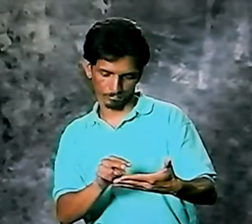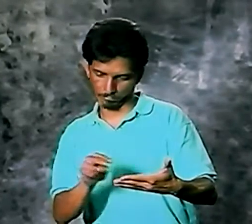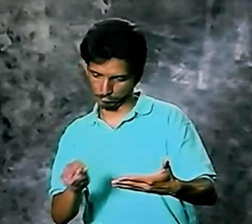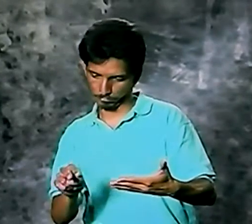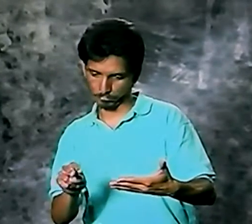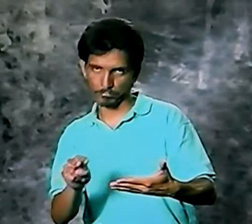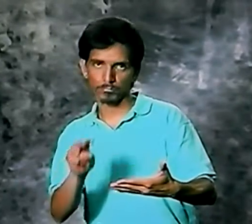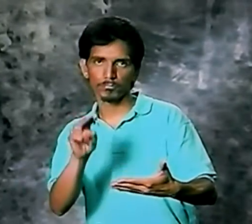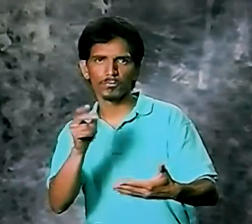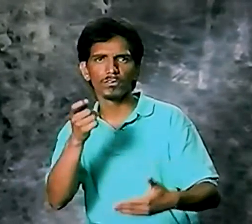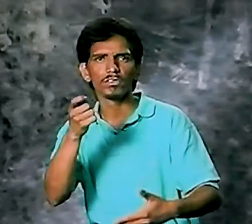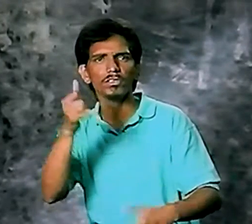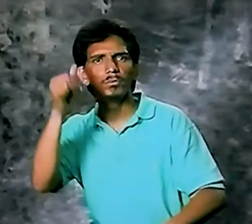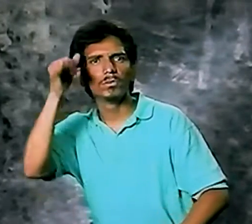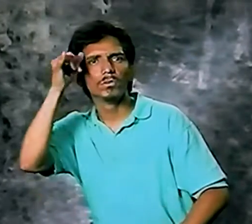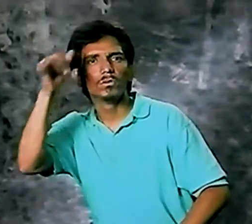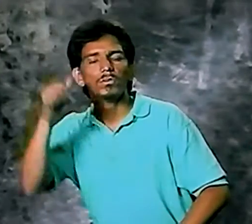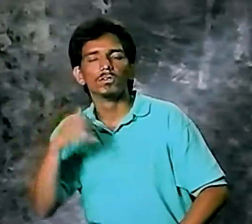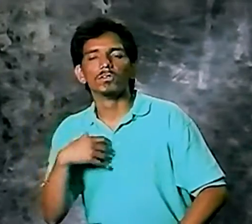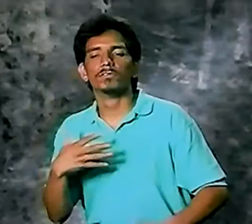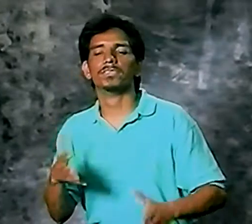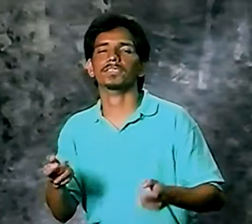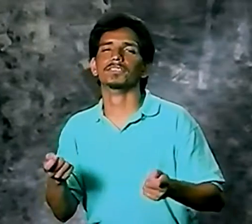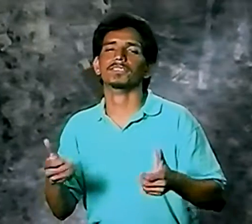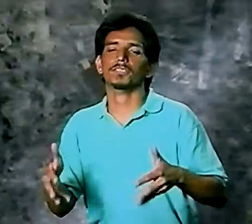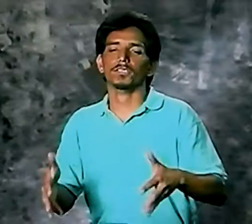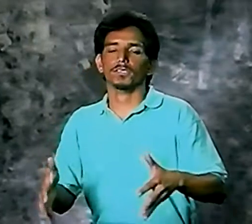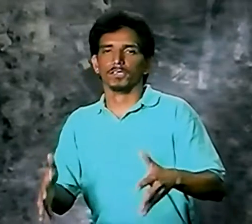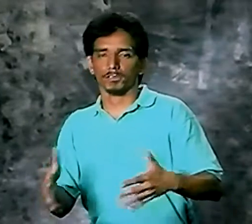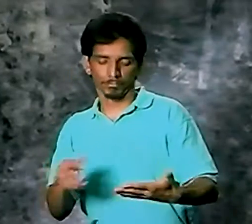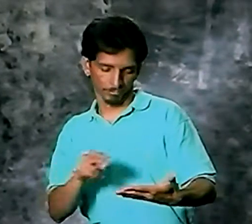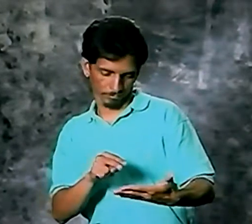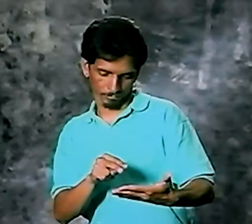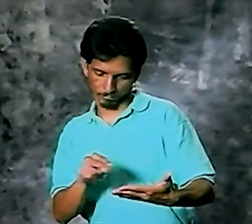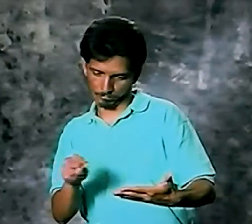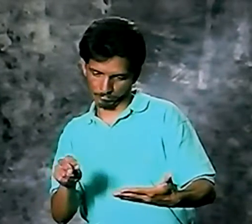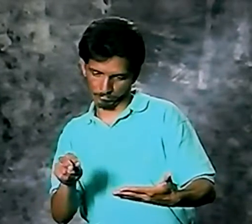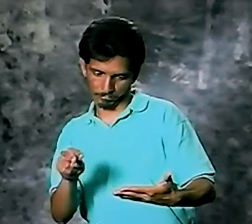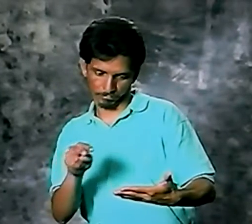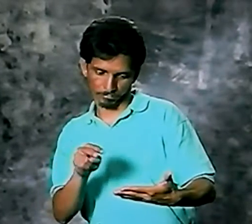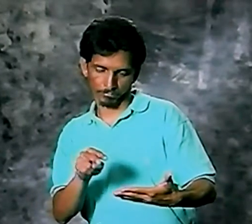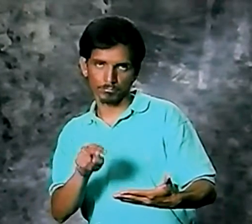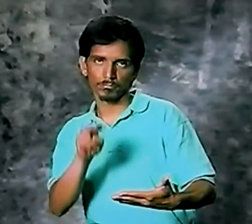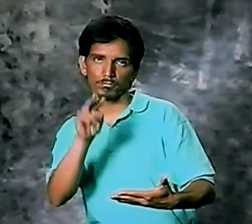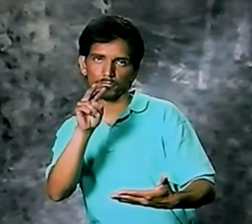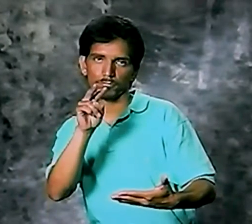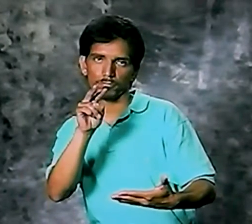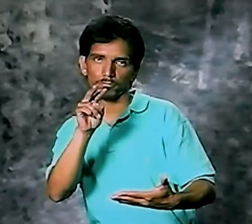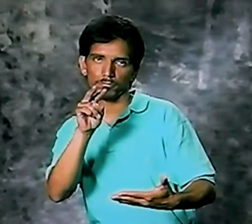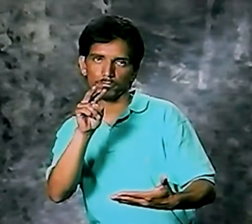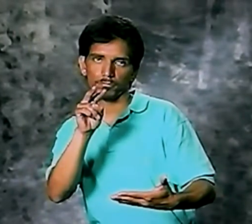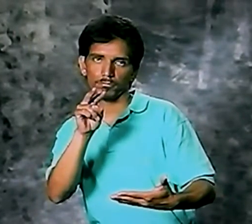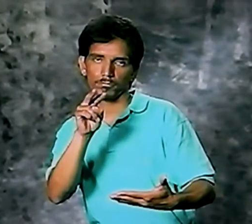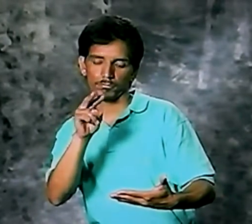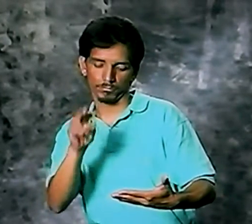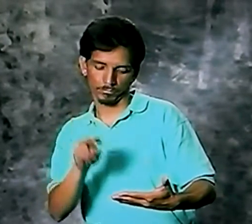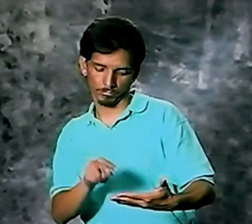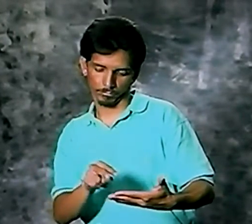They look at me and there was some hesitation. I was thinking, what? Looks at me again